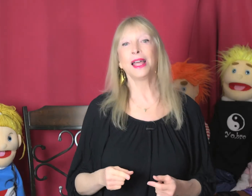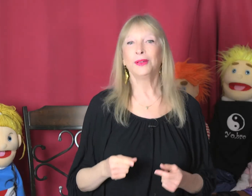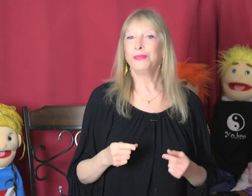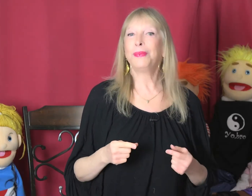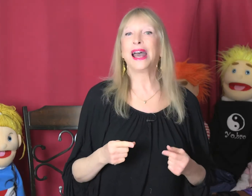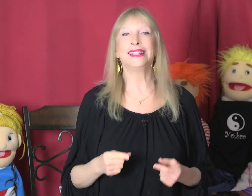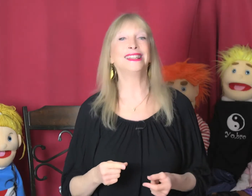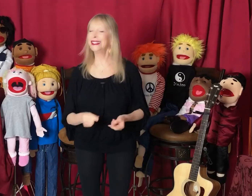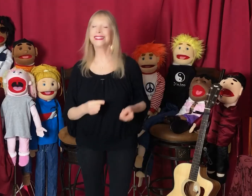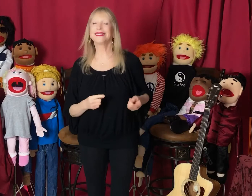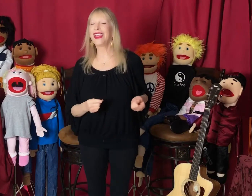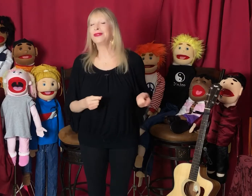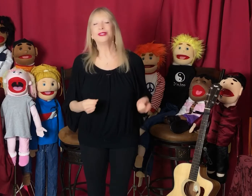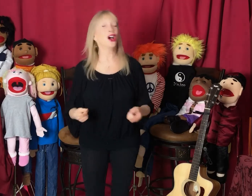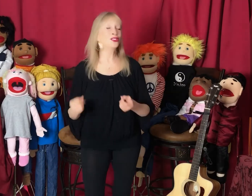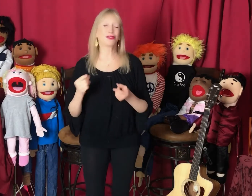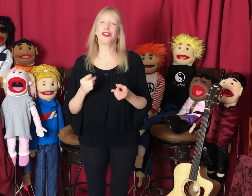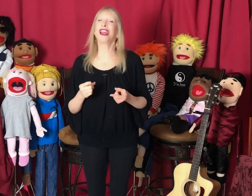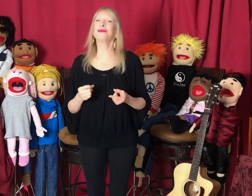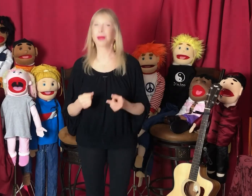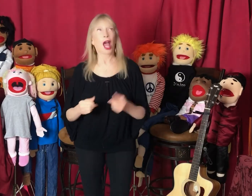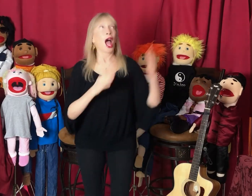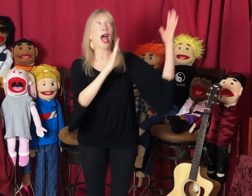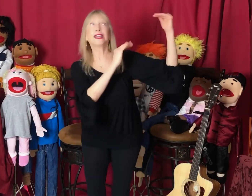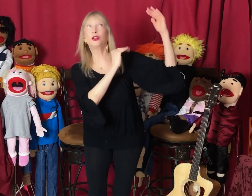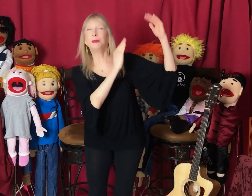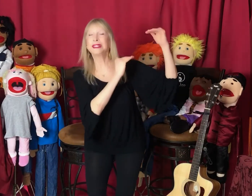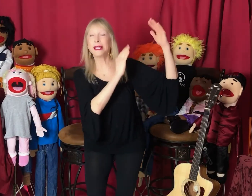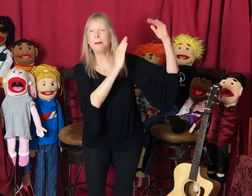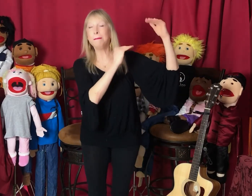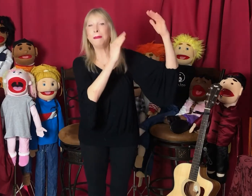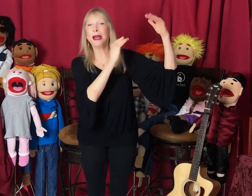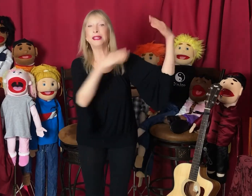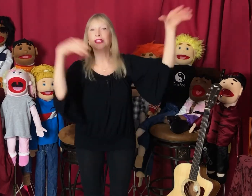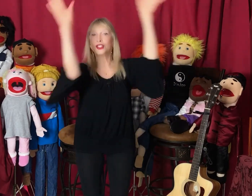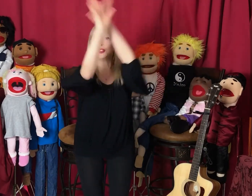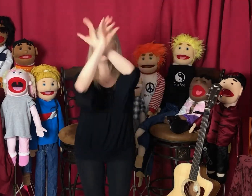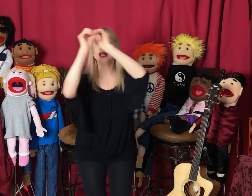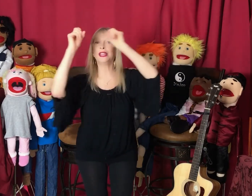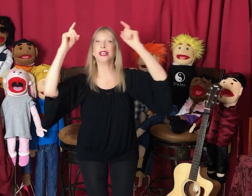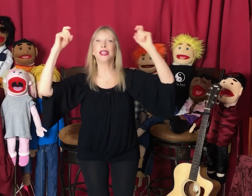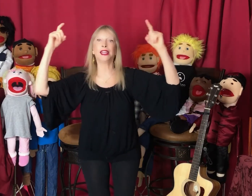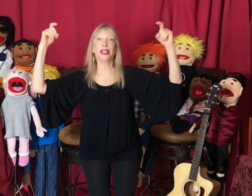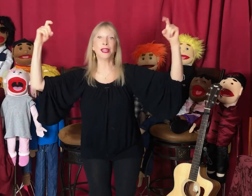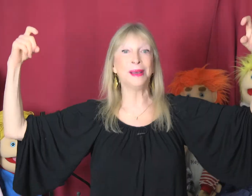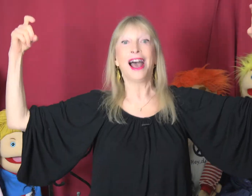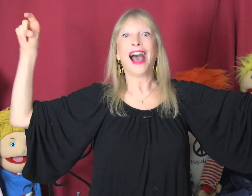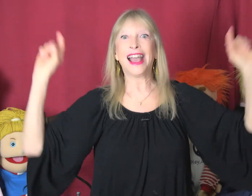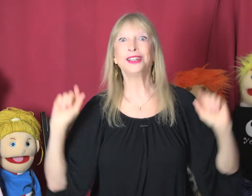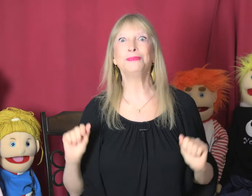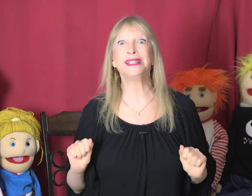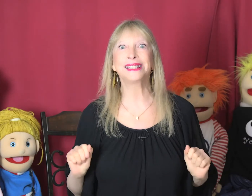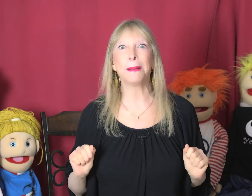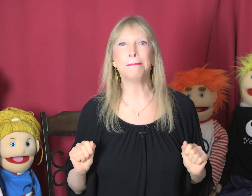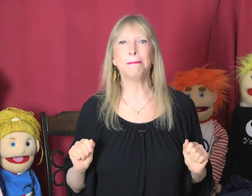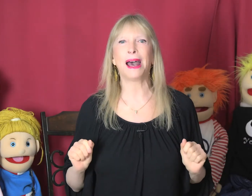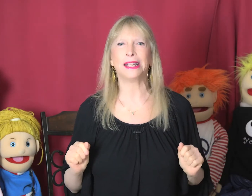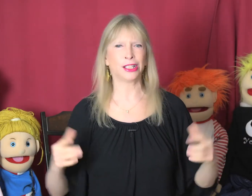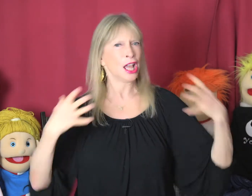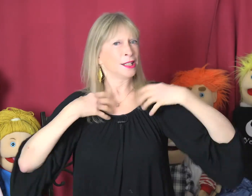somebody's long lost hope. I can be somebody's hope. I can be somebody's